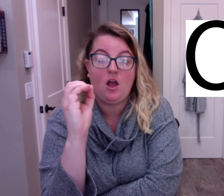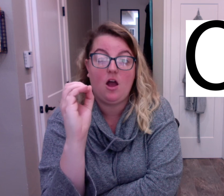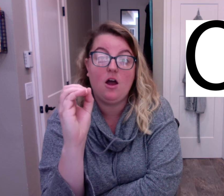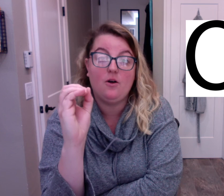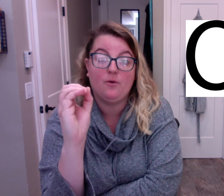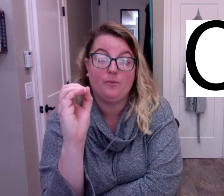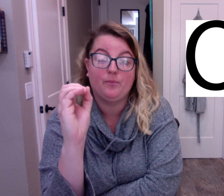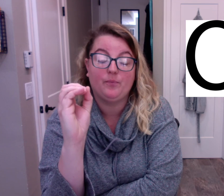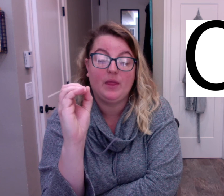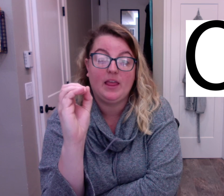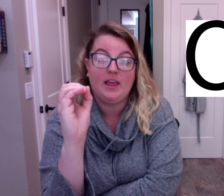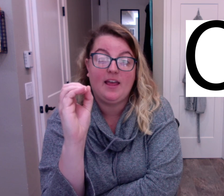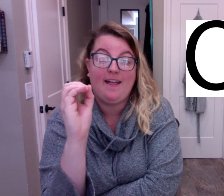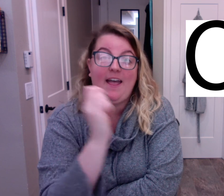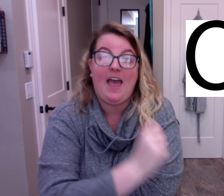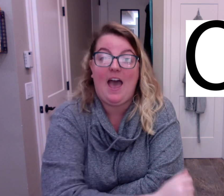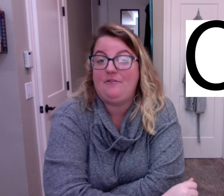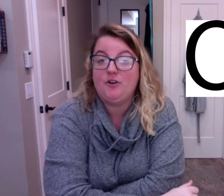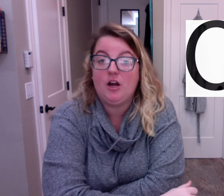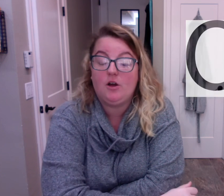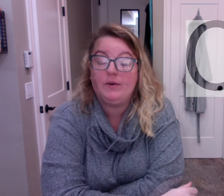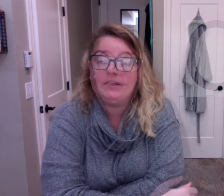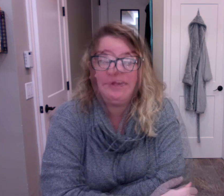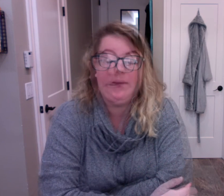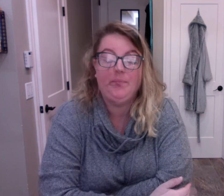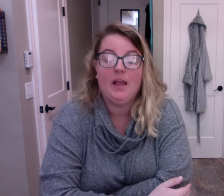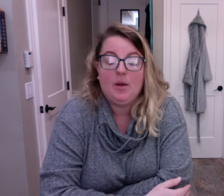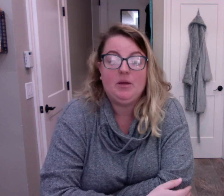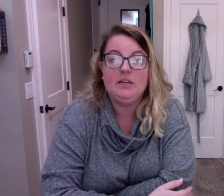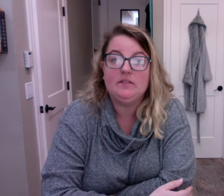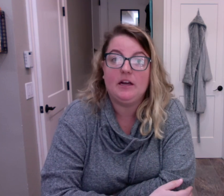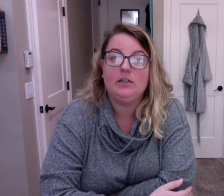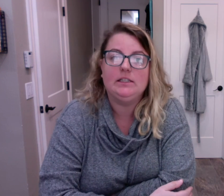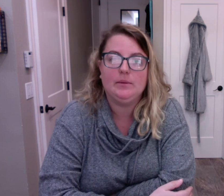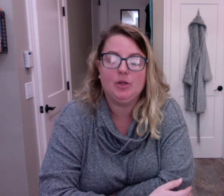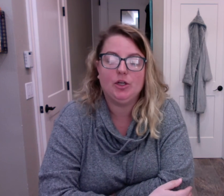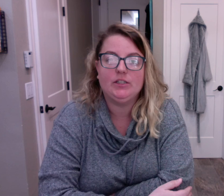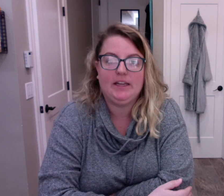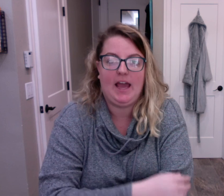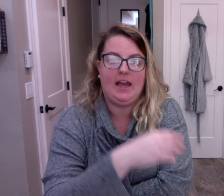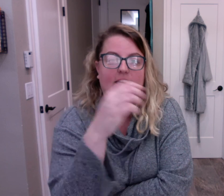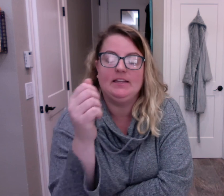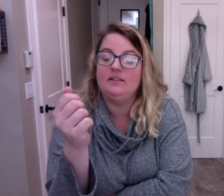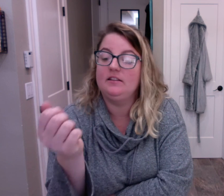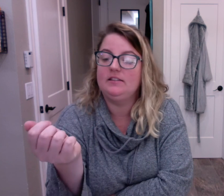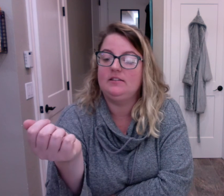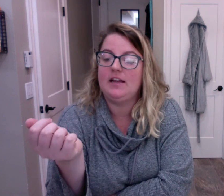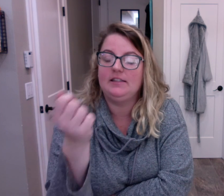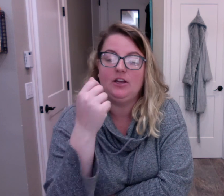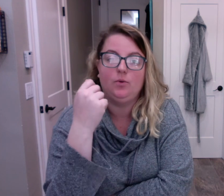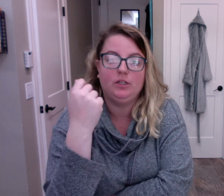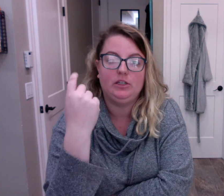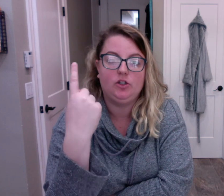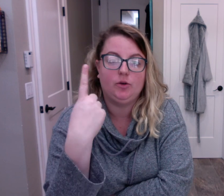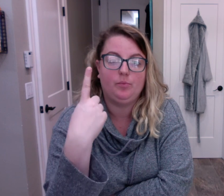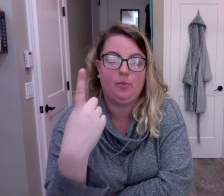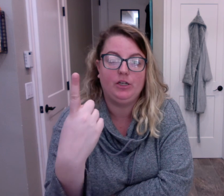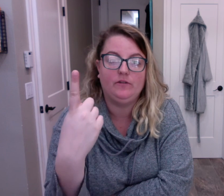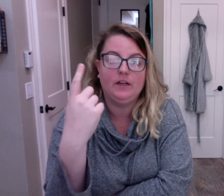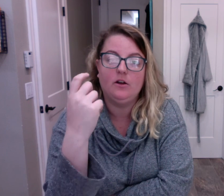O. After O, P. P is very similar to K in the sense that you will need your pointer finger